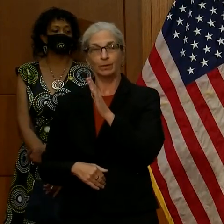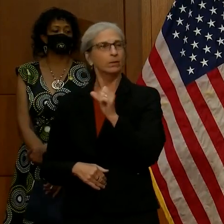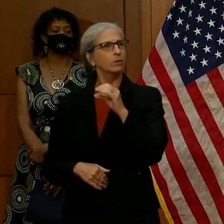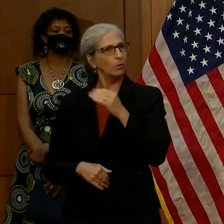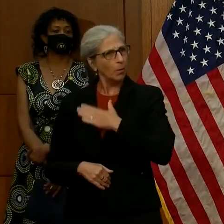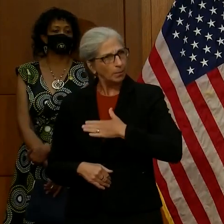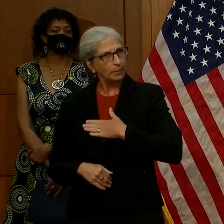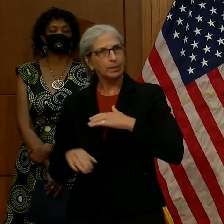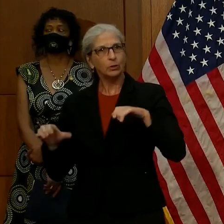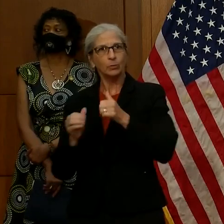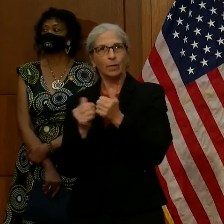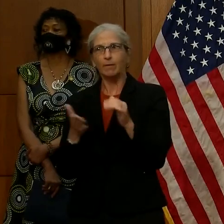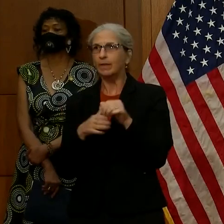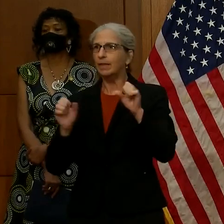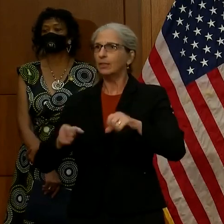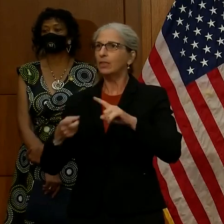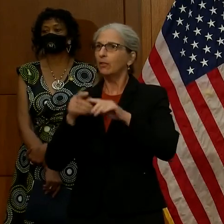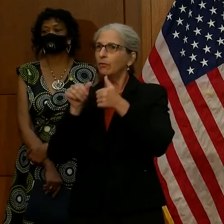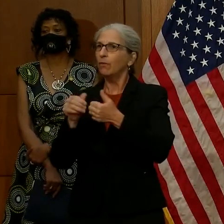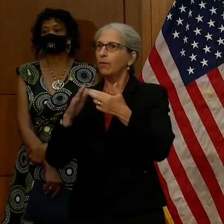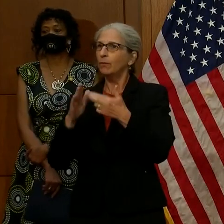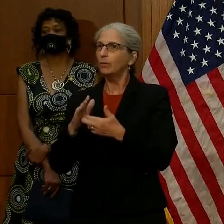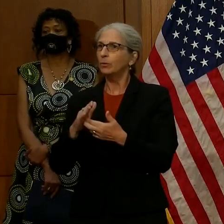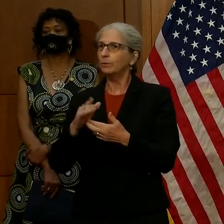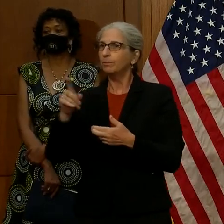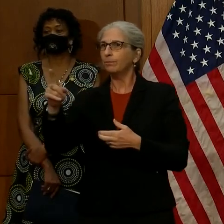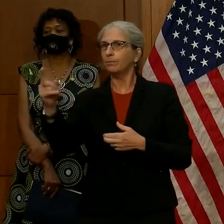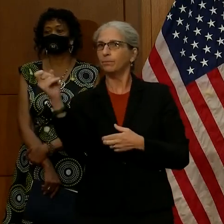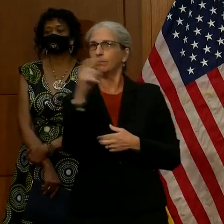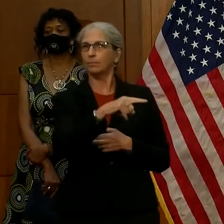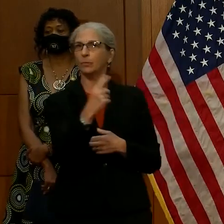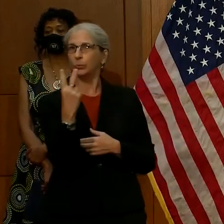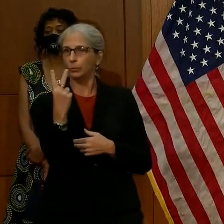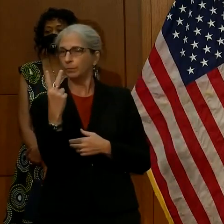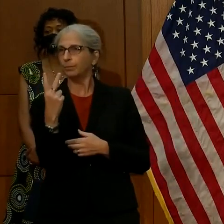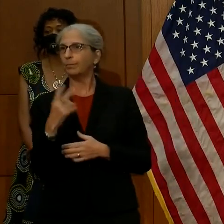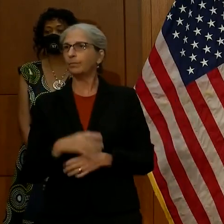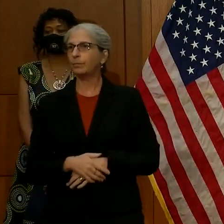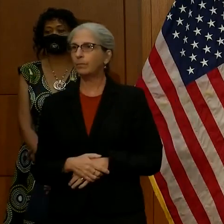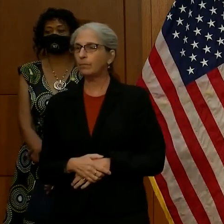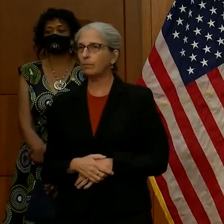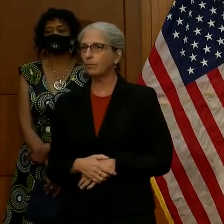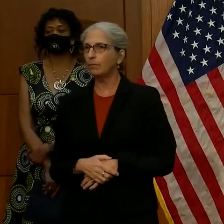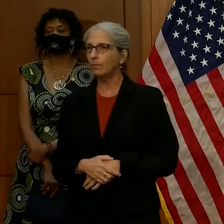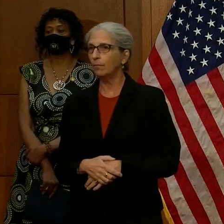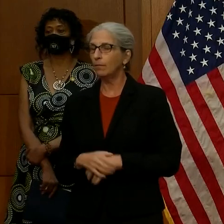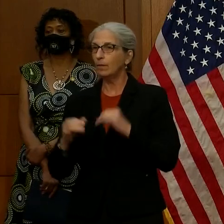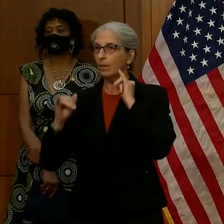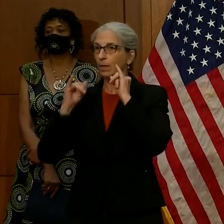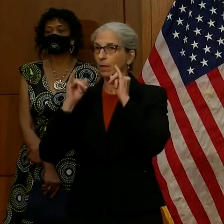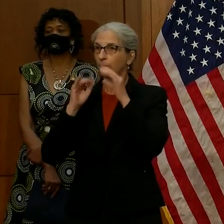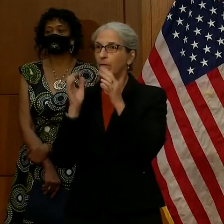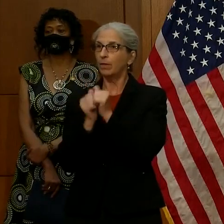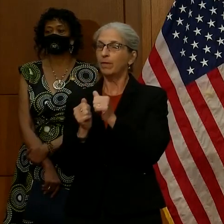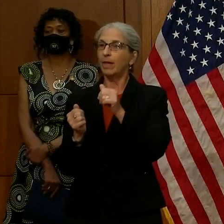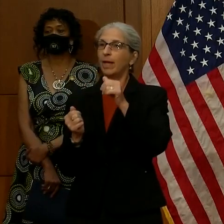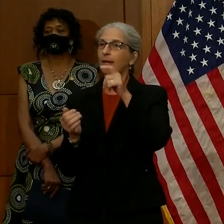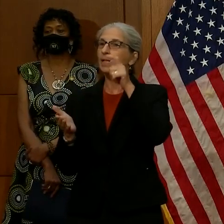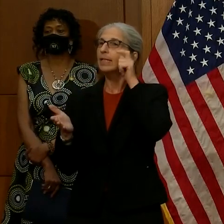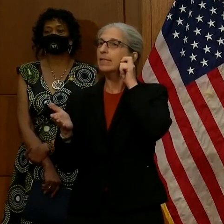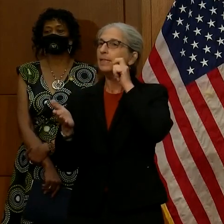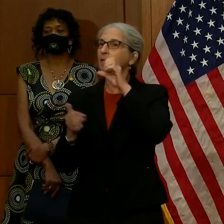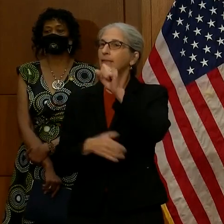guidelines. Governor, two questions that I made. We interviewed Secretary Brian Moran,